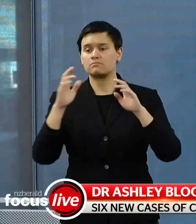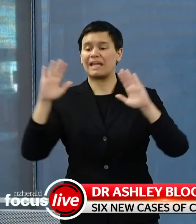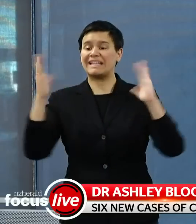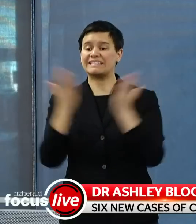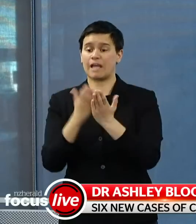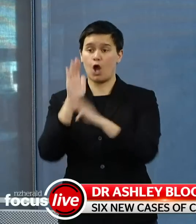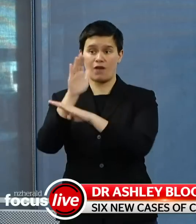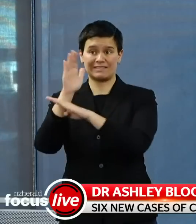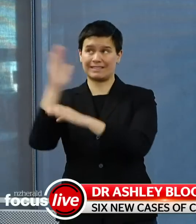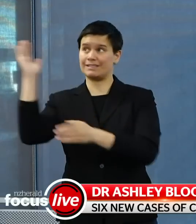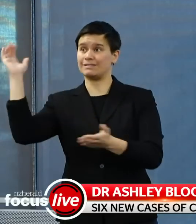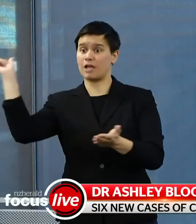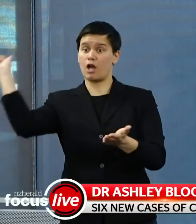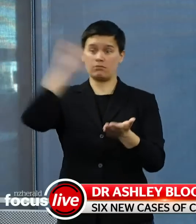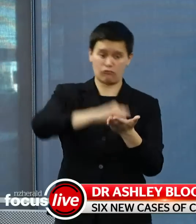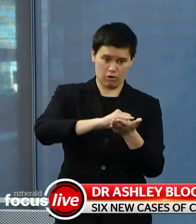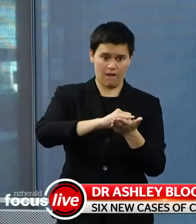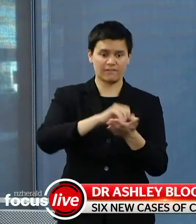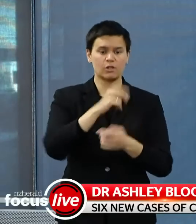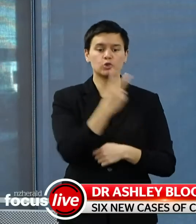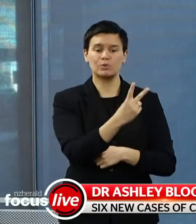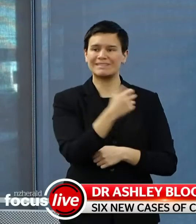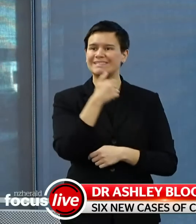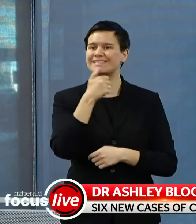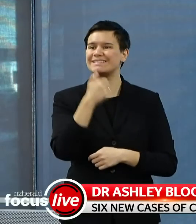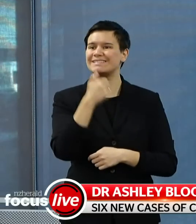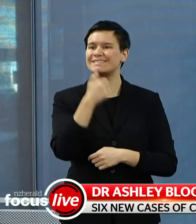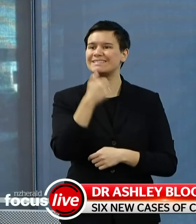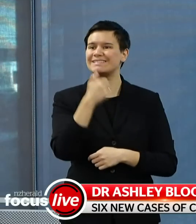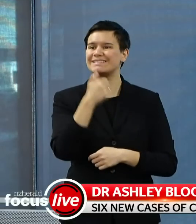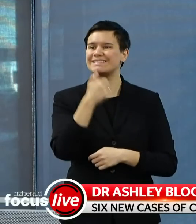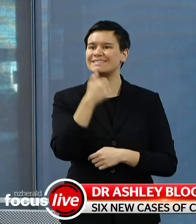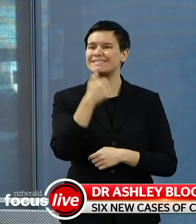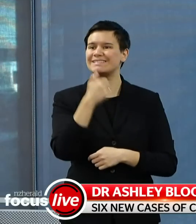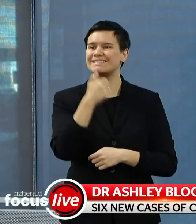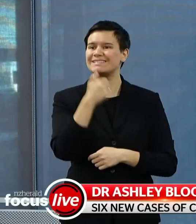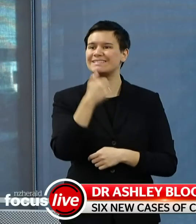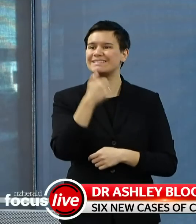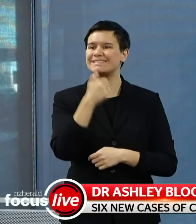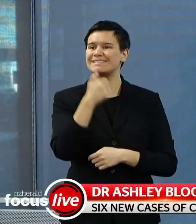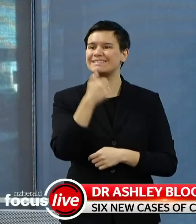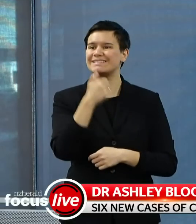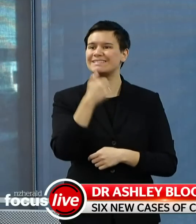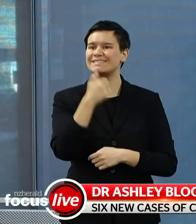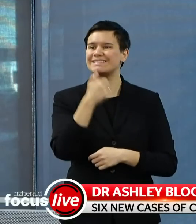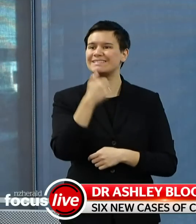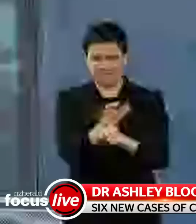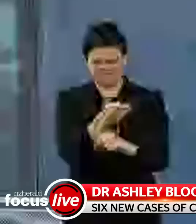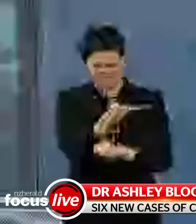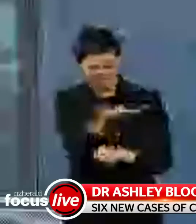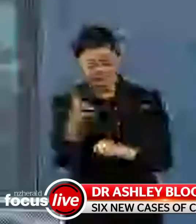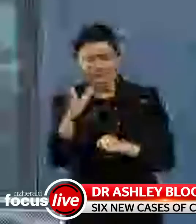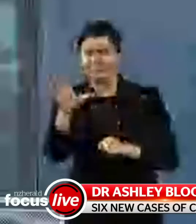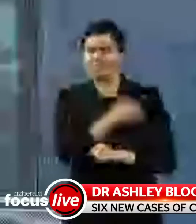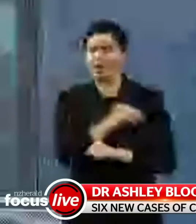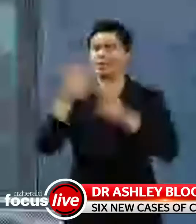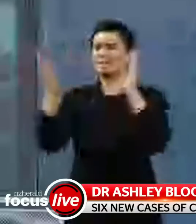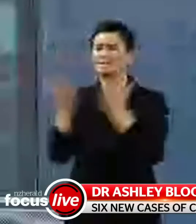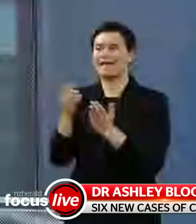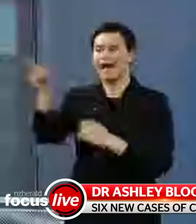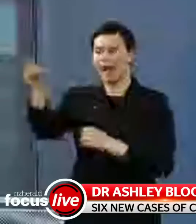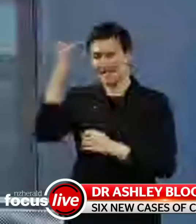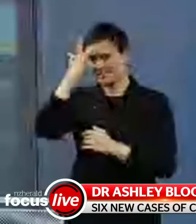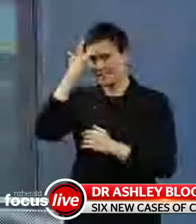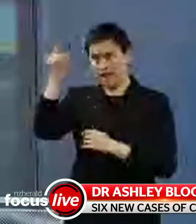there any consideration being given to restricting, um, the flow of people from India to New Zealand, um, because of this high proportion of